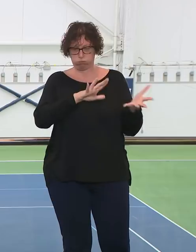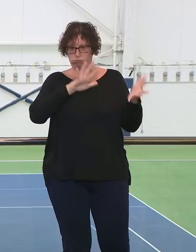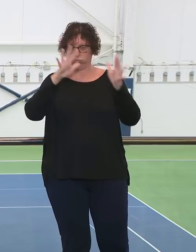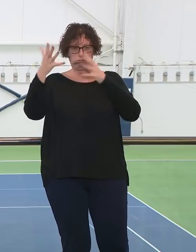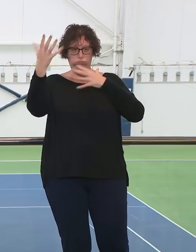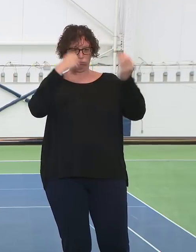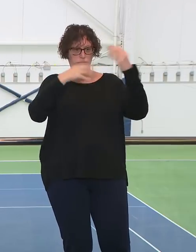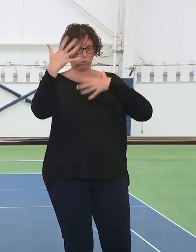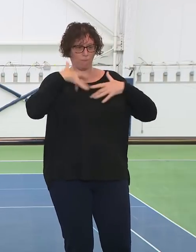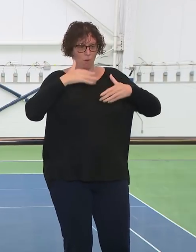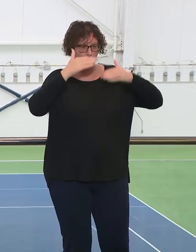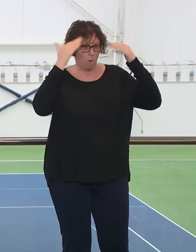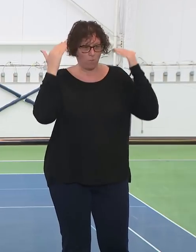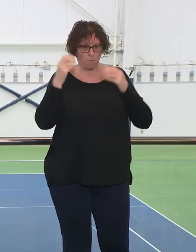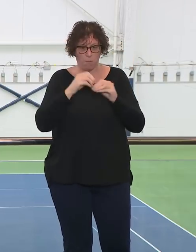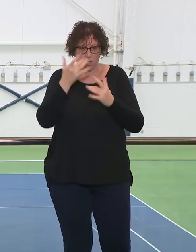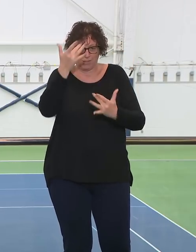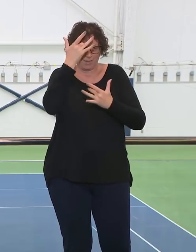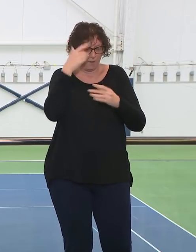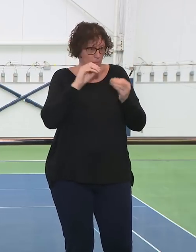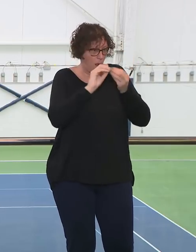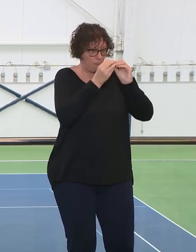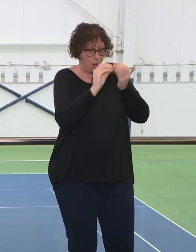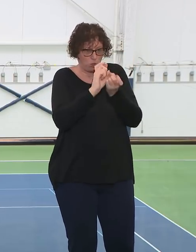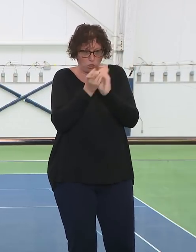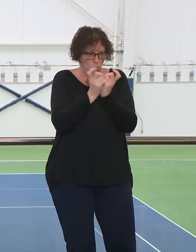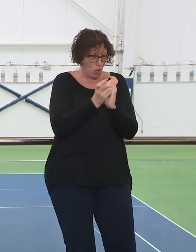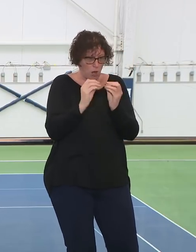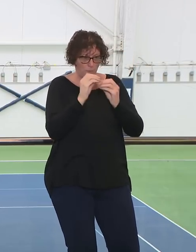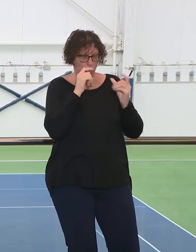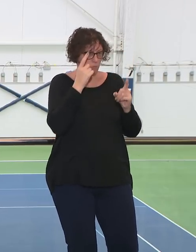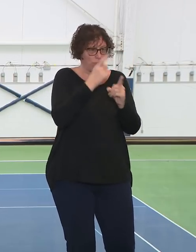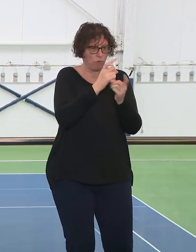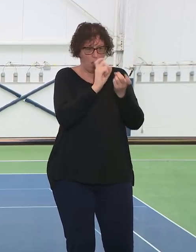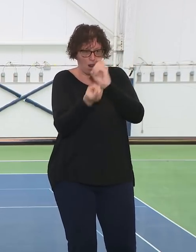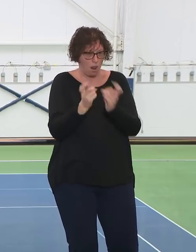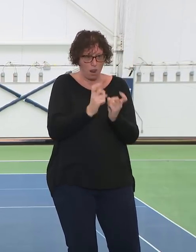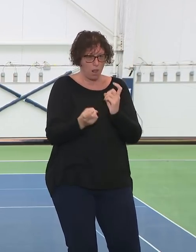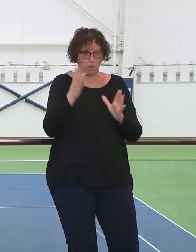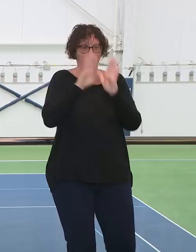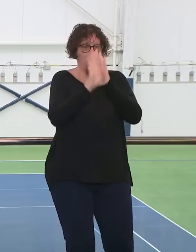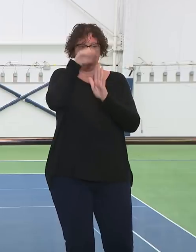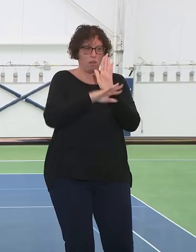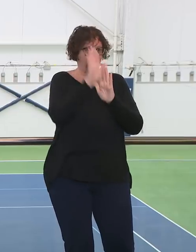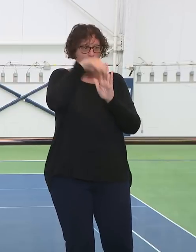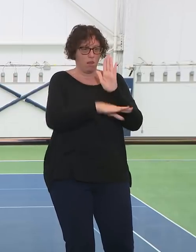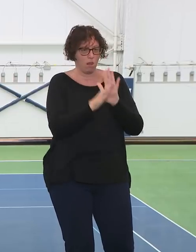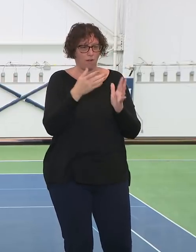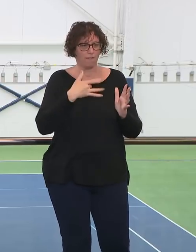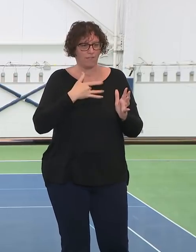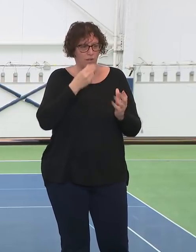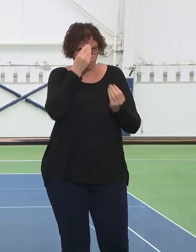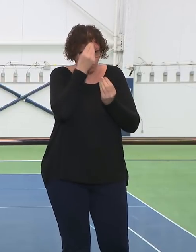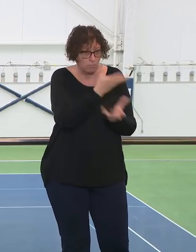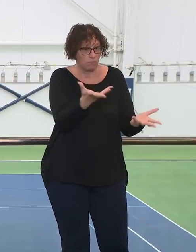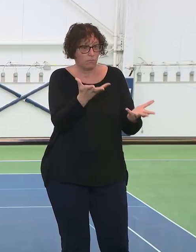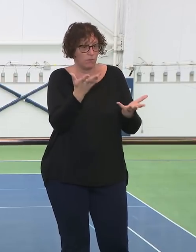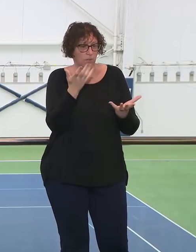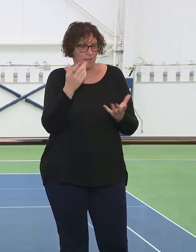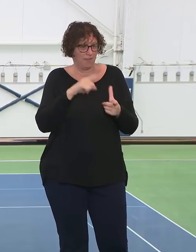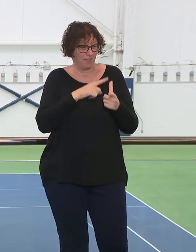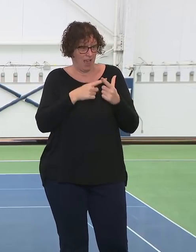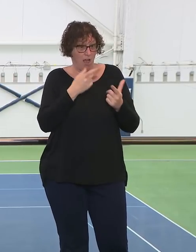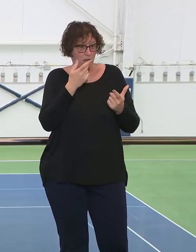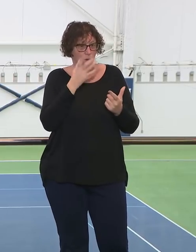too many things where things were changing every hour. And I didn't feel it was right to give out information that was so quickly changing. Now